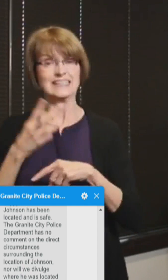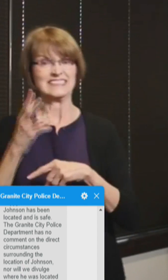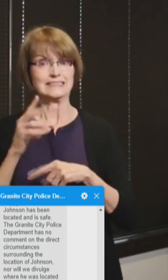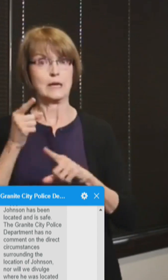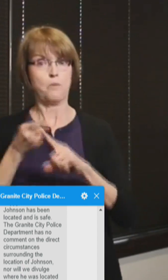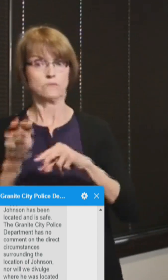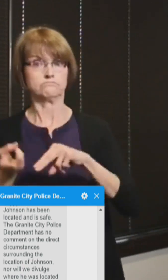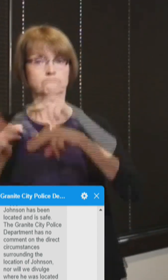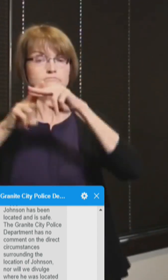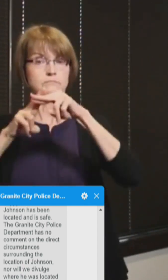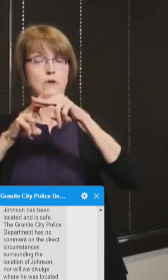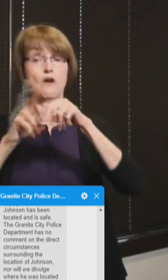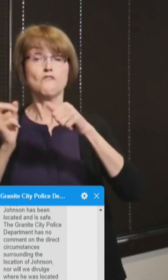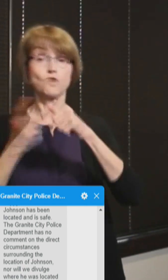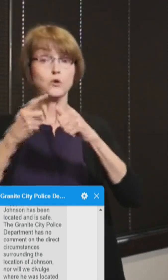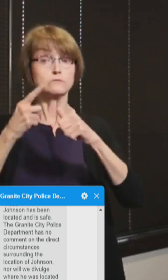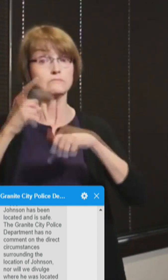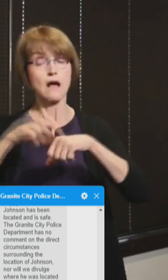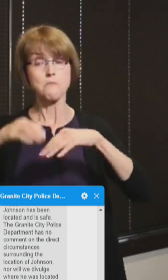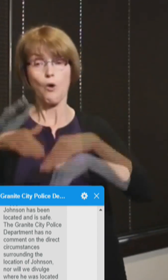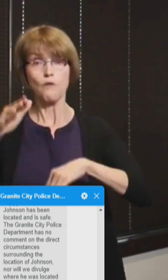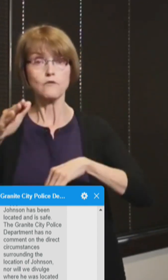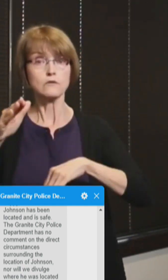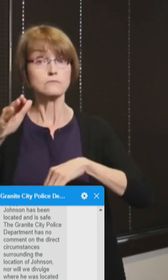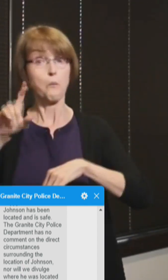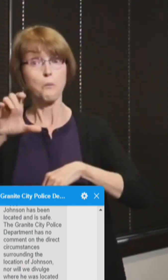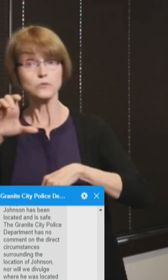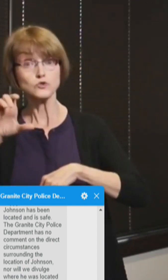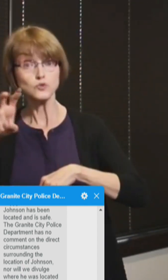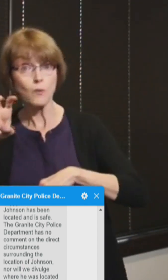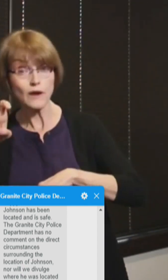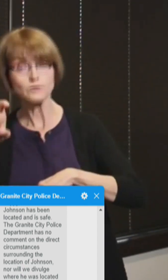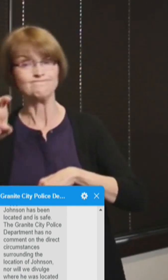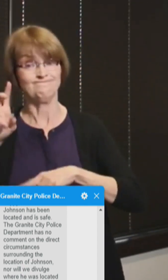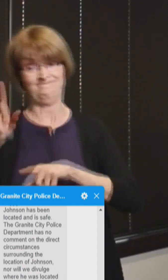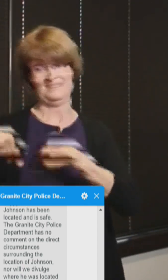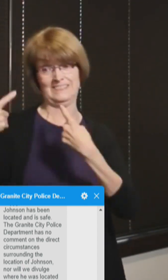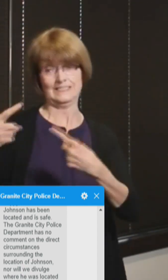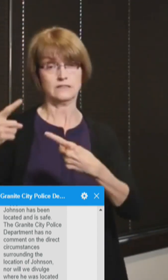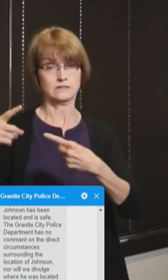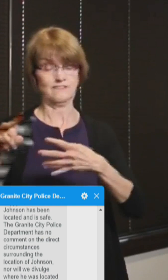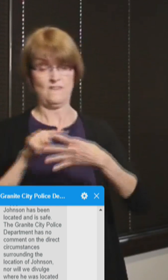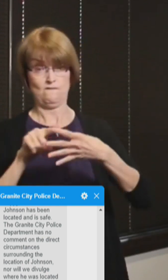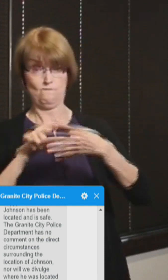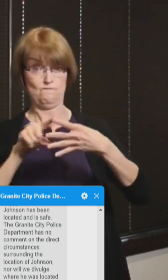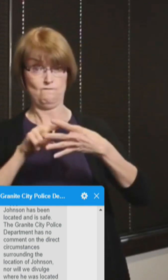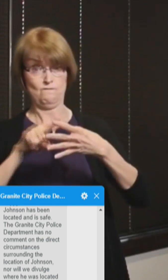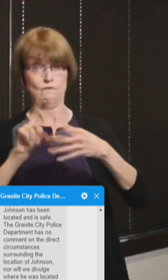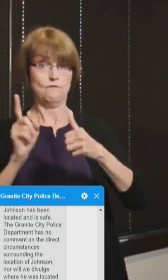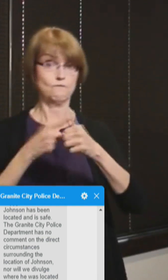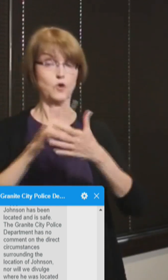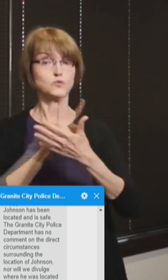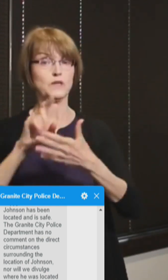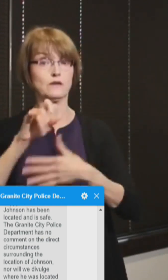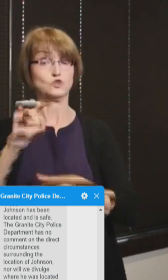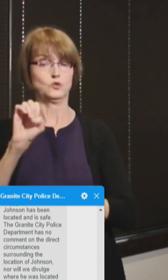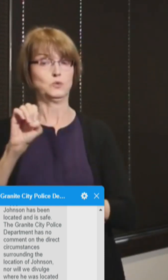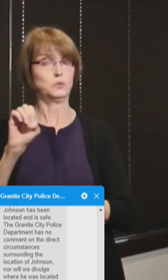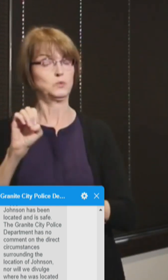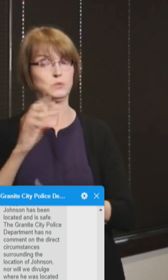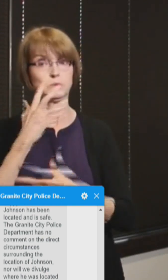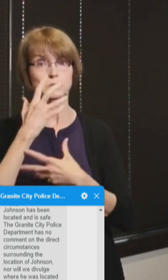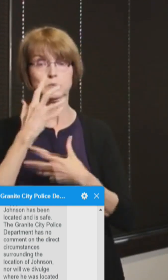we've been over 200 since the first week of June. Again, another sobering commentary. Our